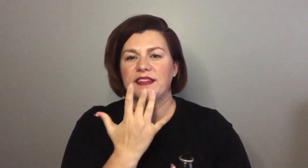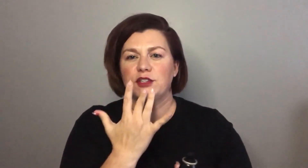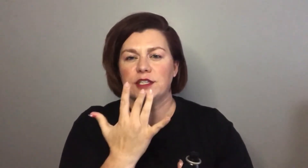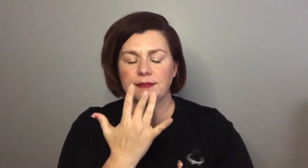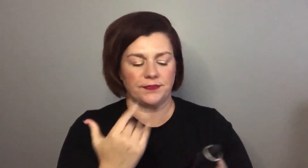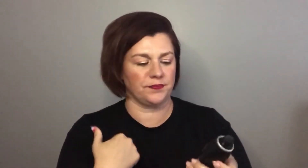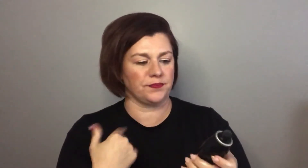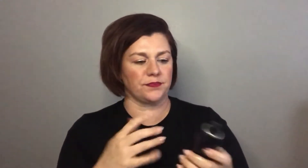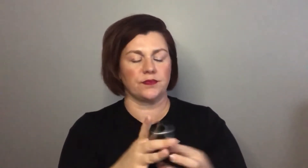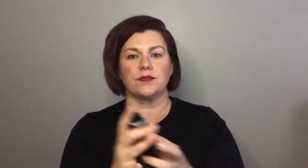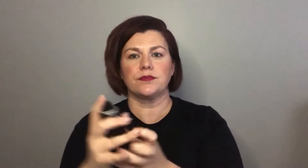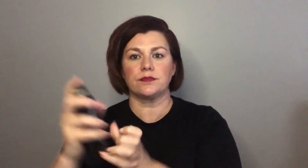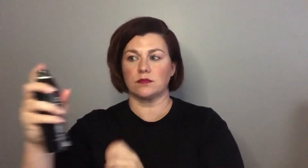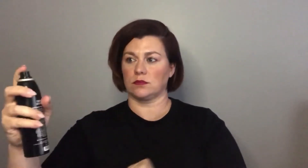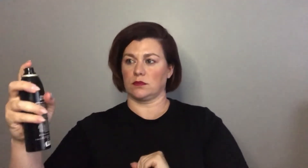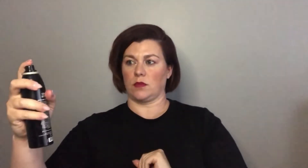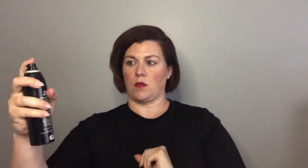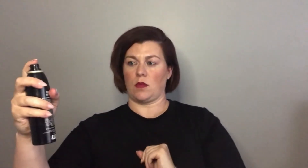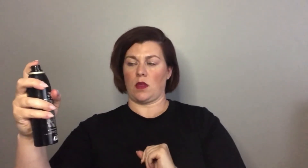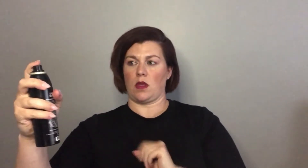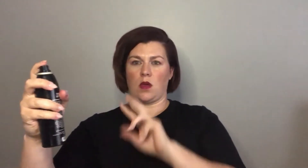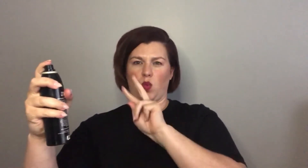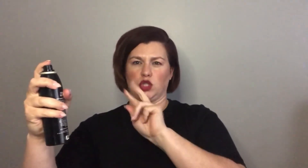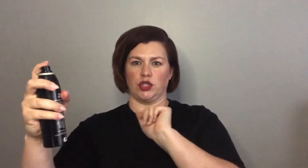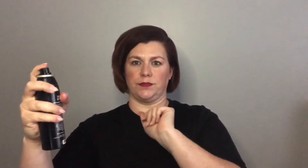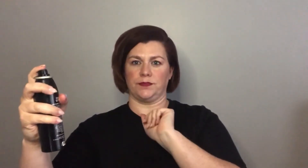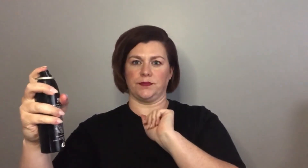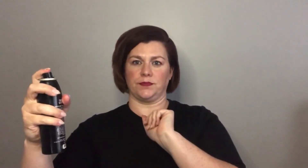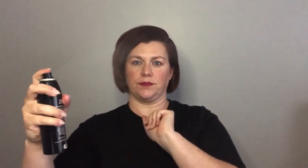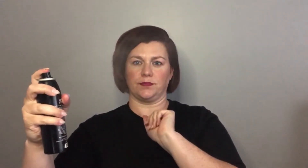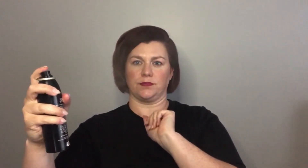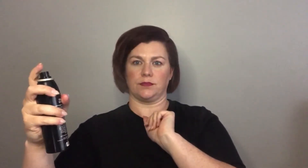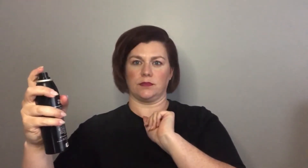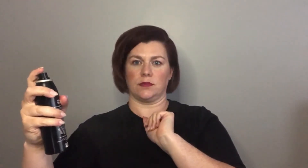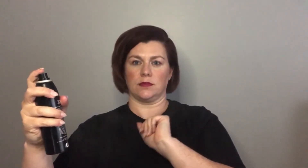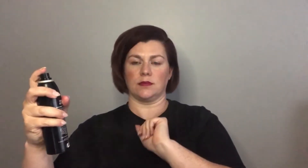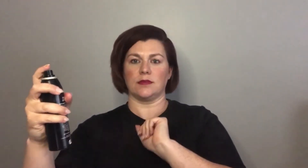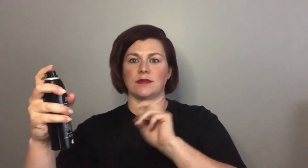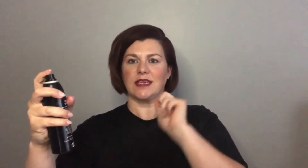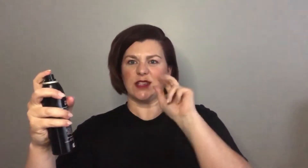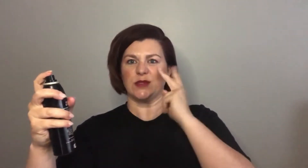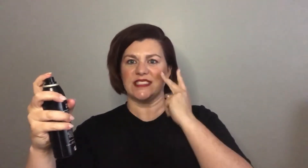this is one of my favorite setting mists check this out do you see that